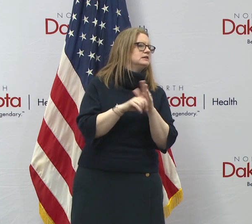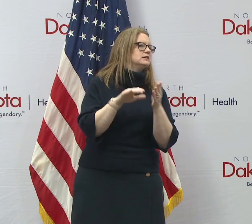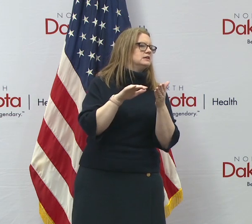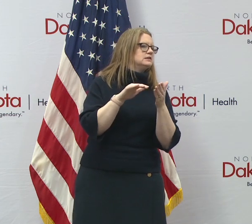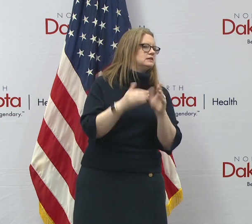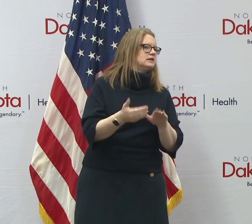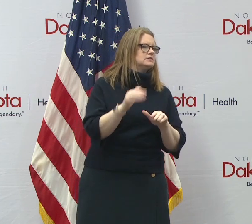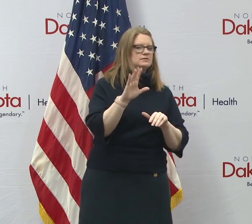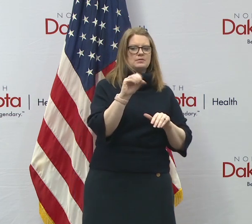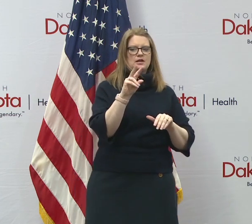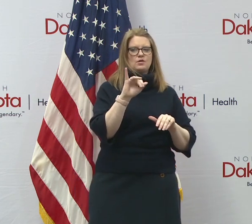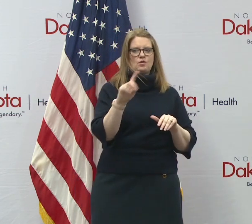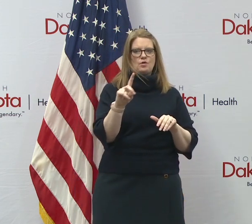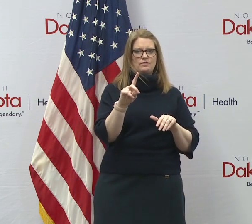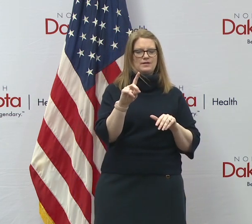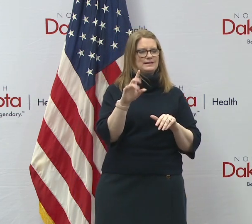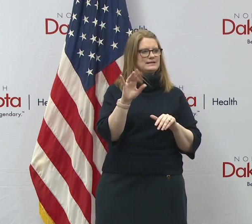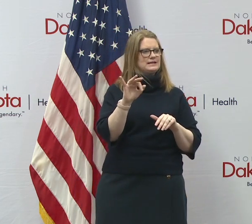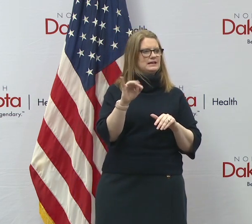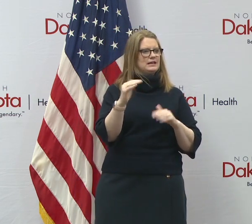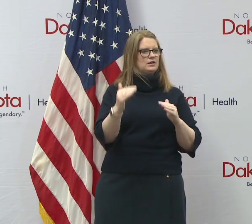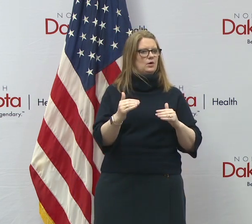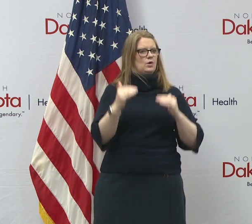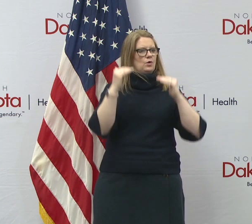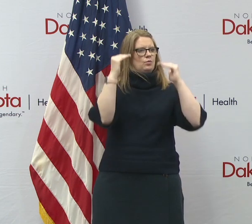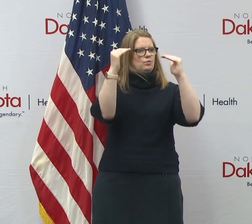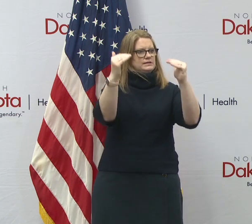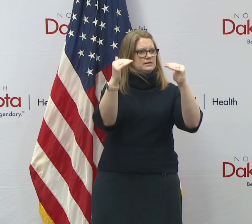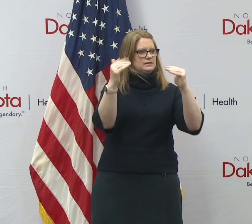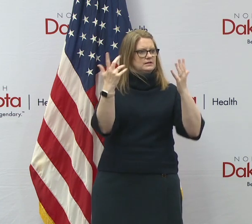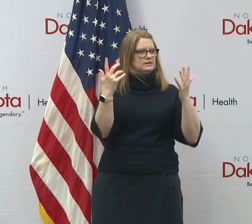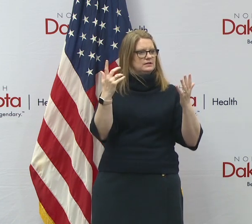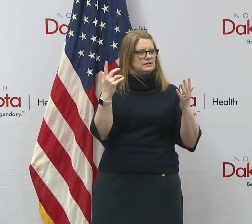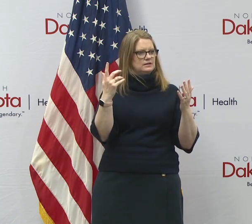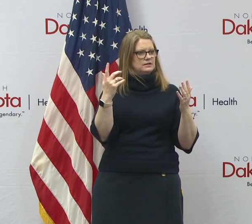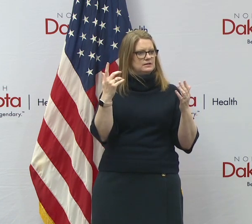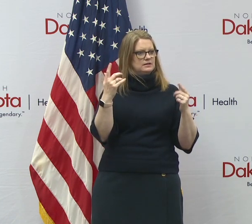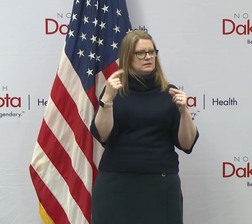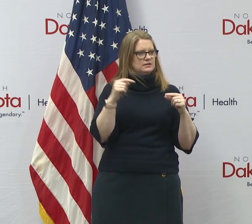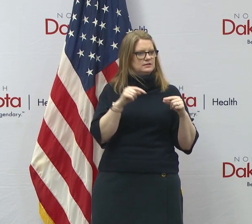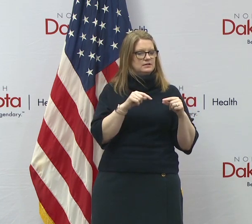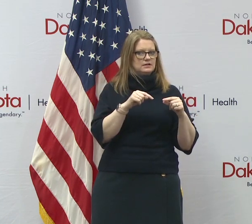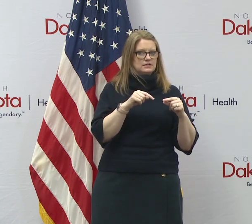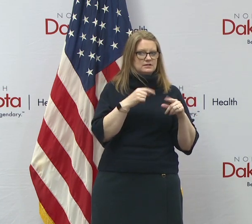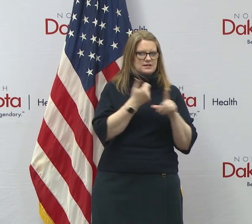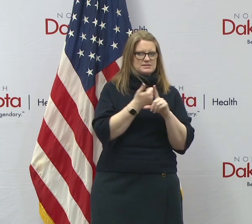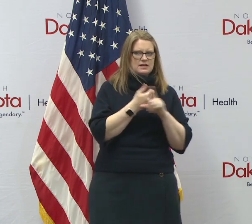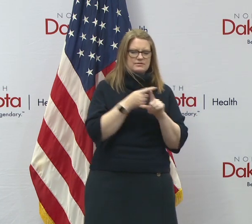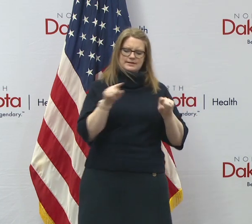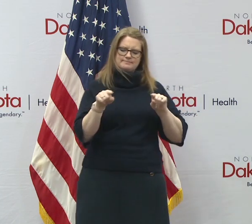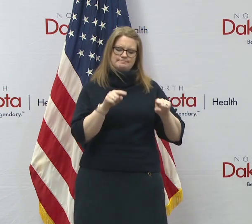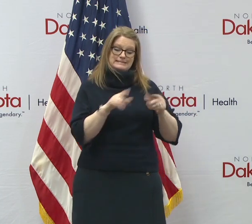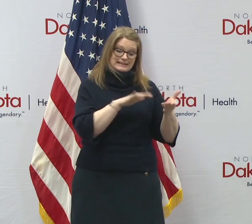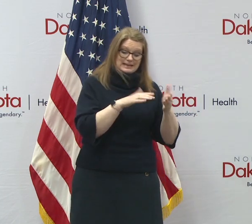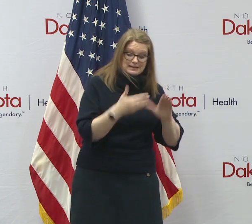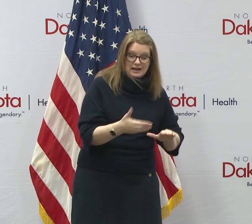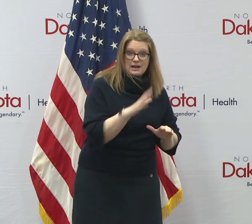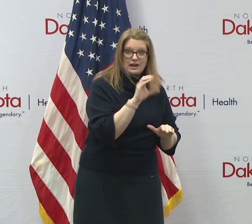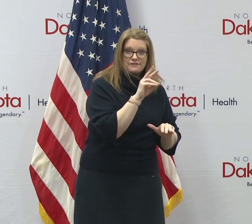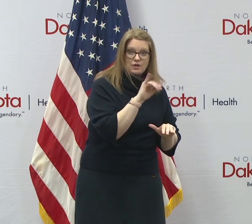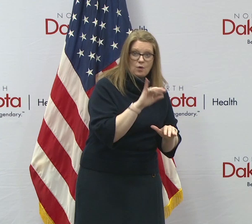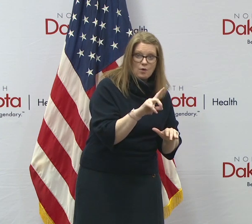-19 risen, and it's basically coming down to a question of, did they die of COVID-19 or did they die